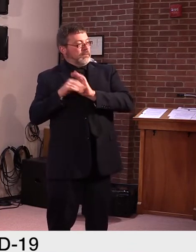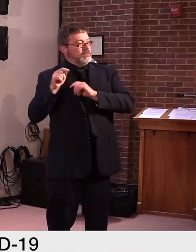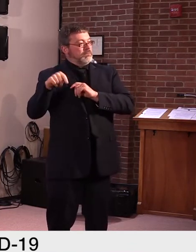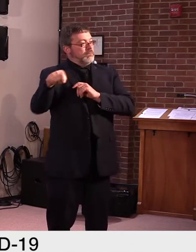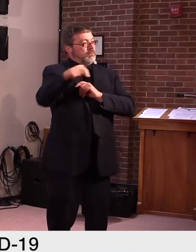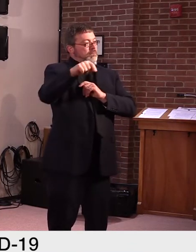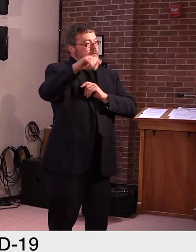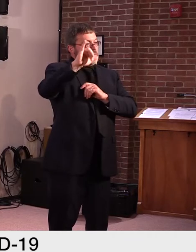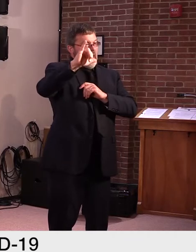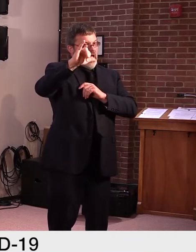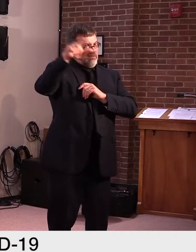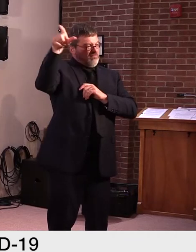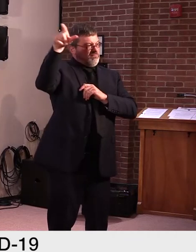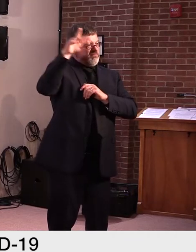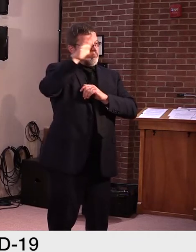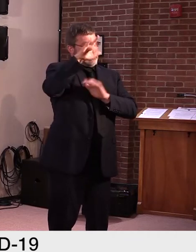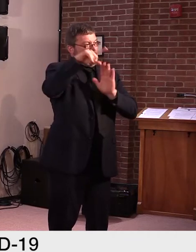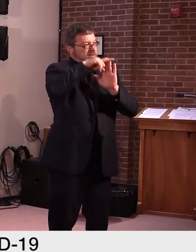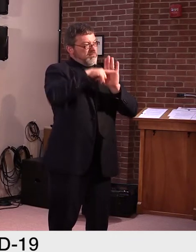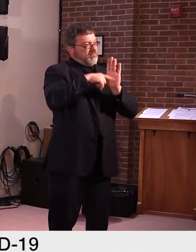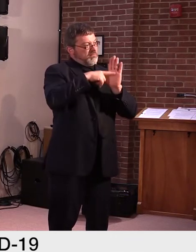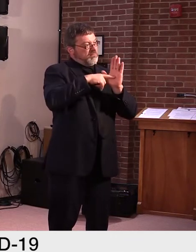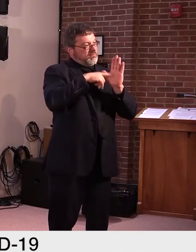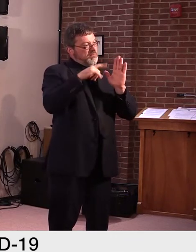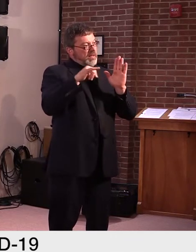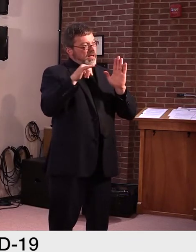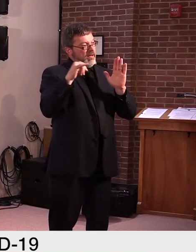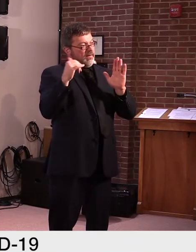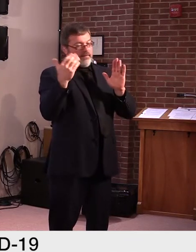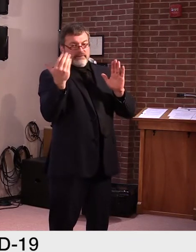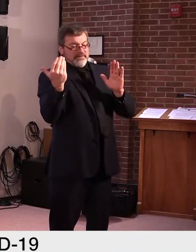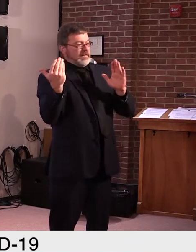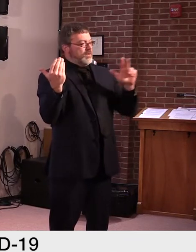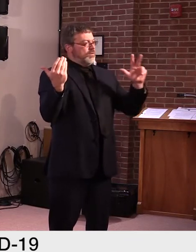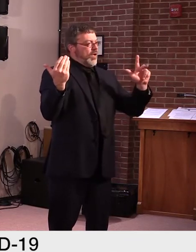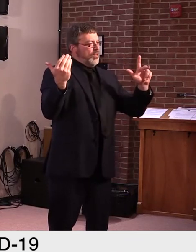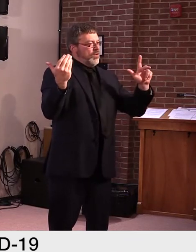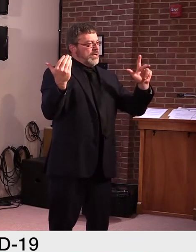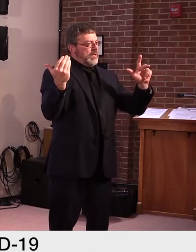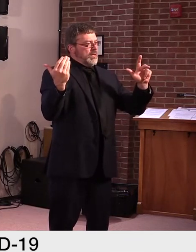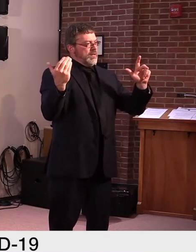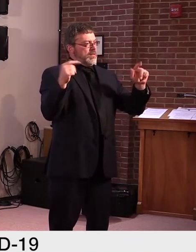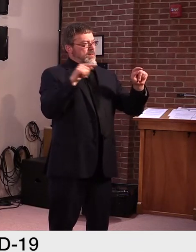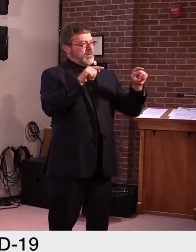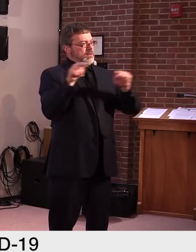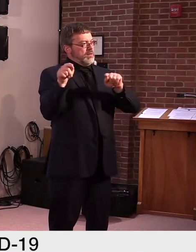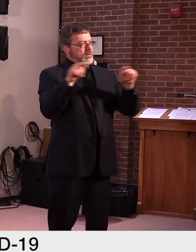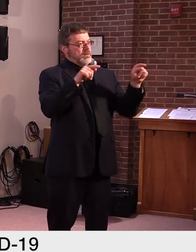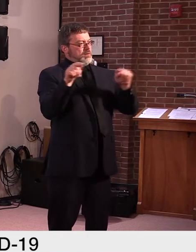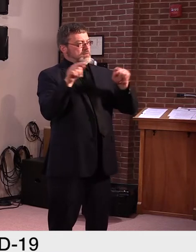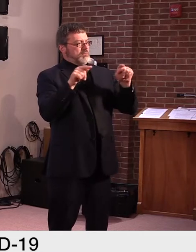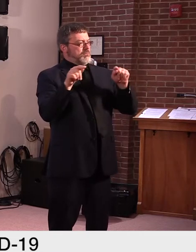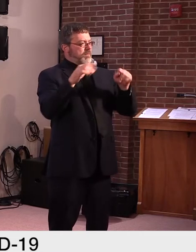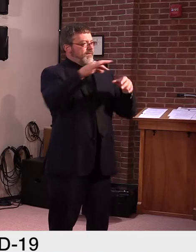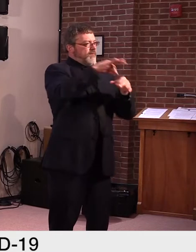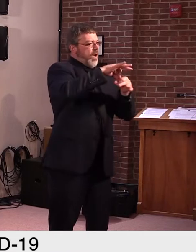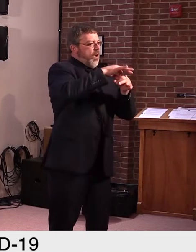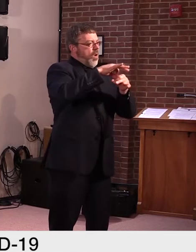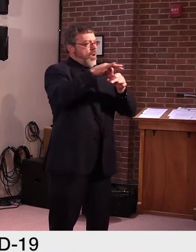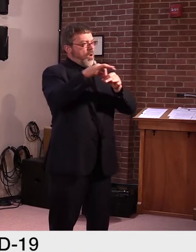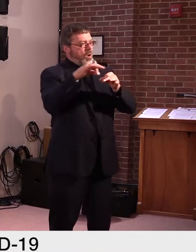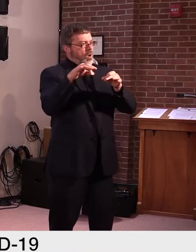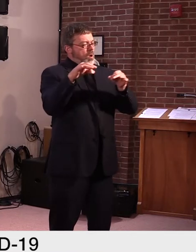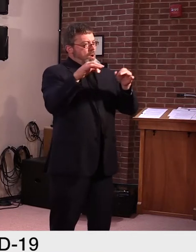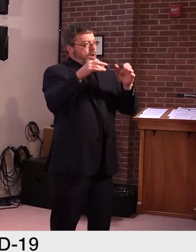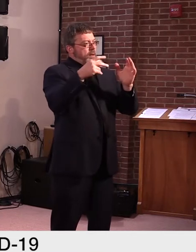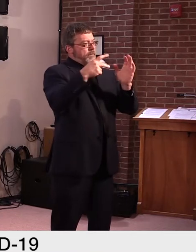becomes law, in, in effect. So I still have concerns about this. Um, I'm hoping, uh, the, the